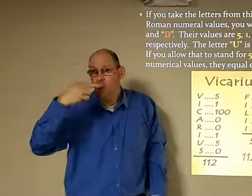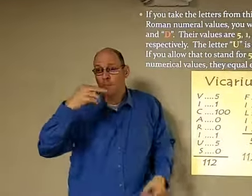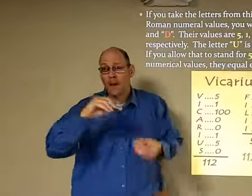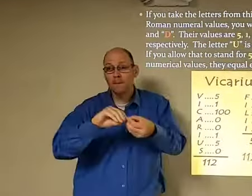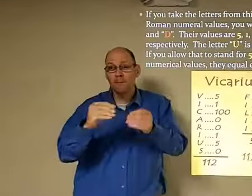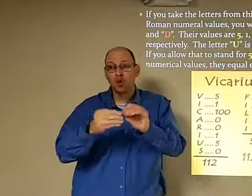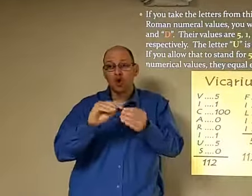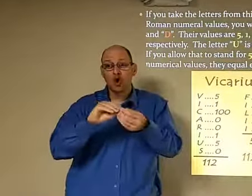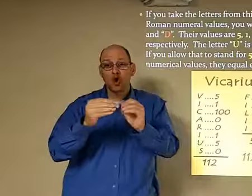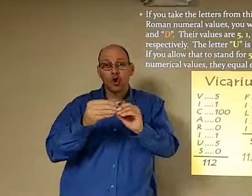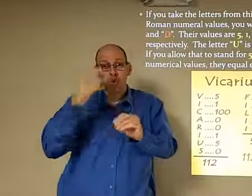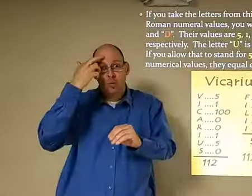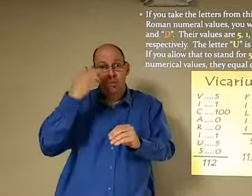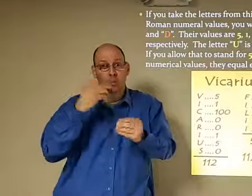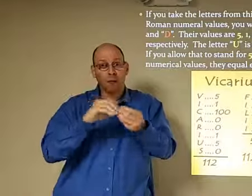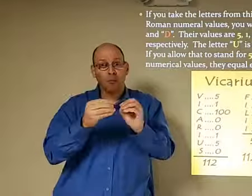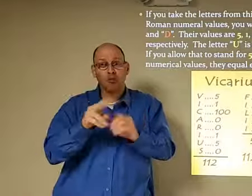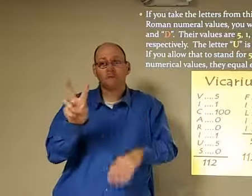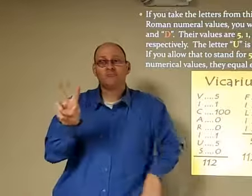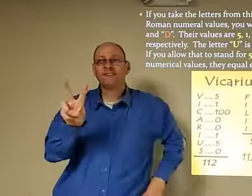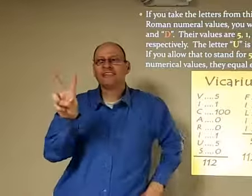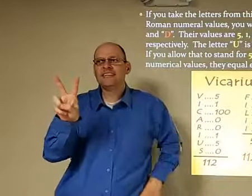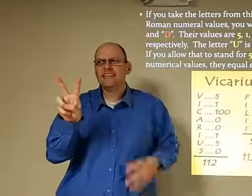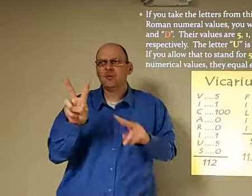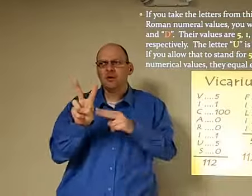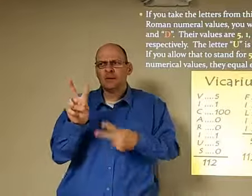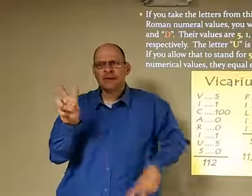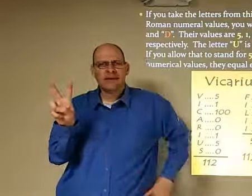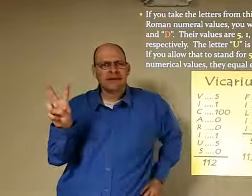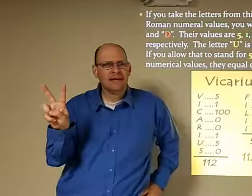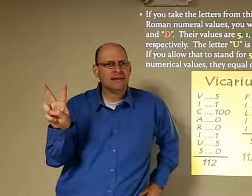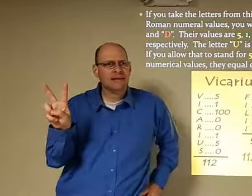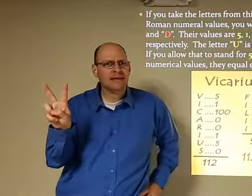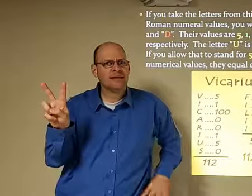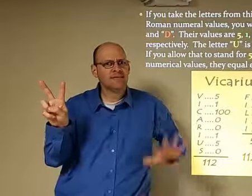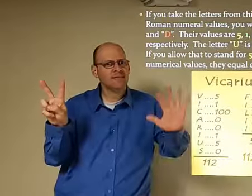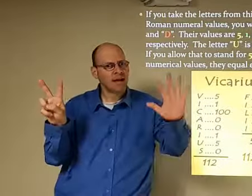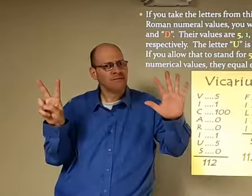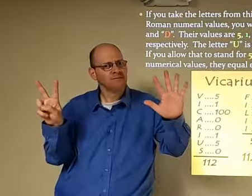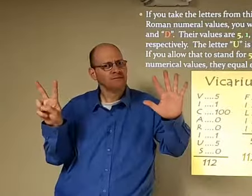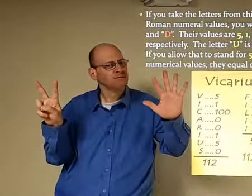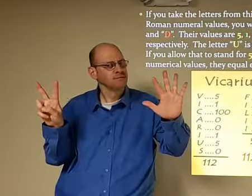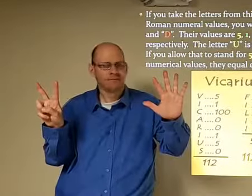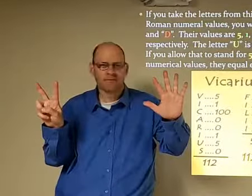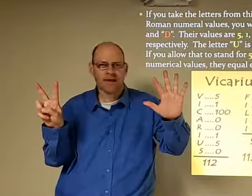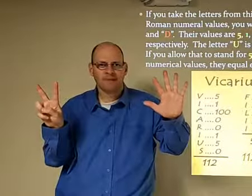so if you understand the Roman numerals V what does it stand for it's 5